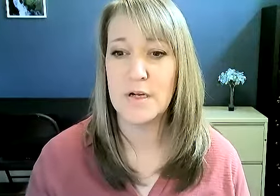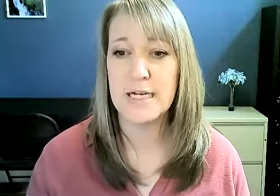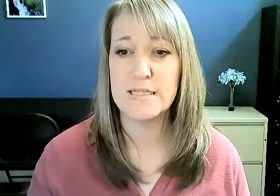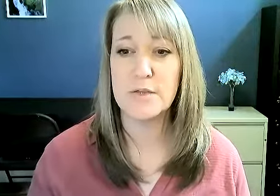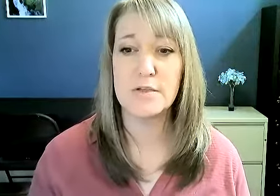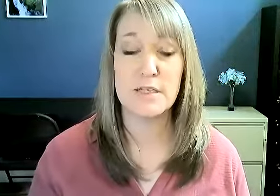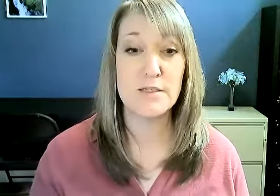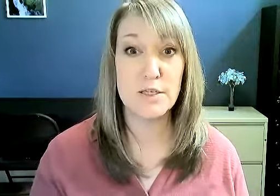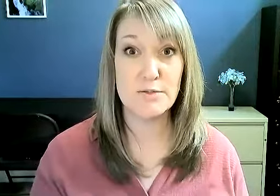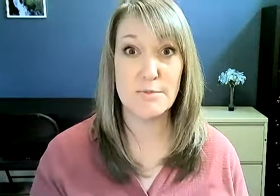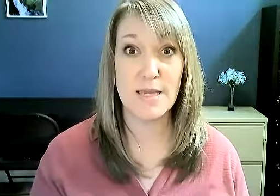All right. So there's excuse me.